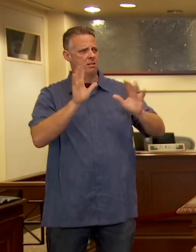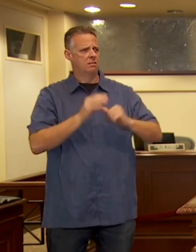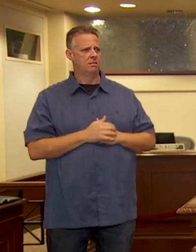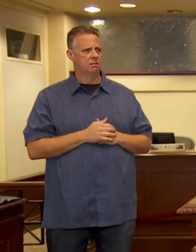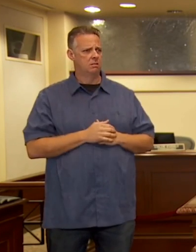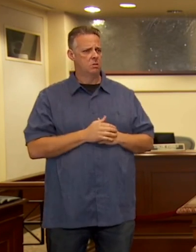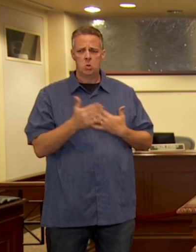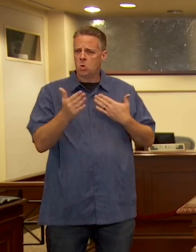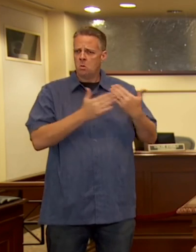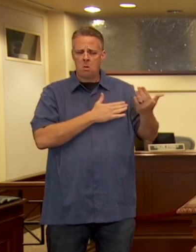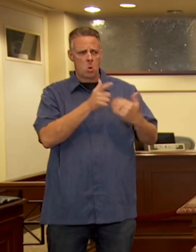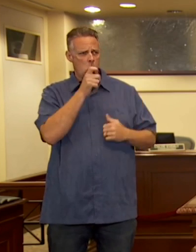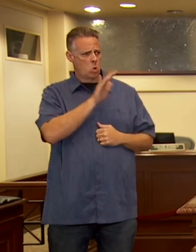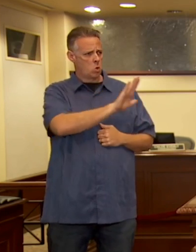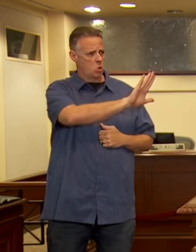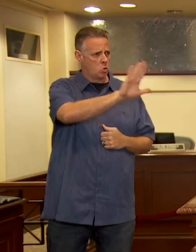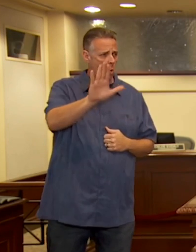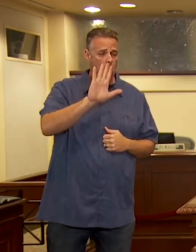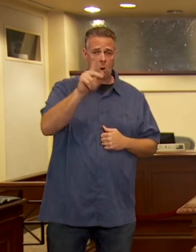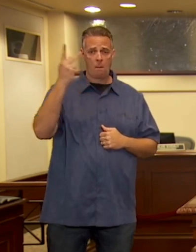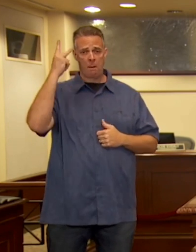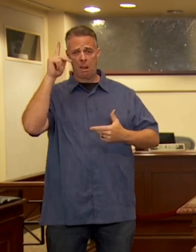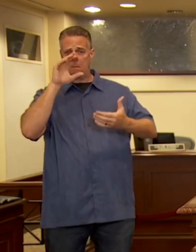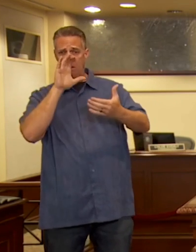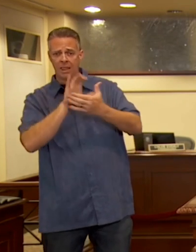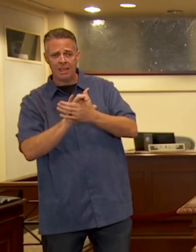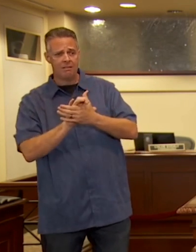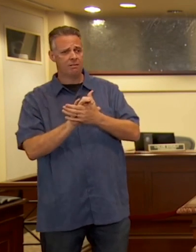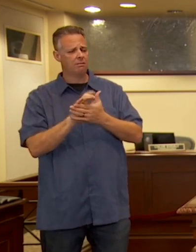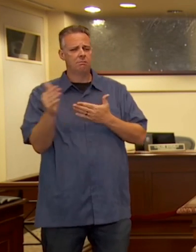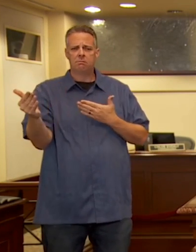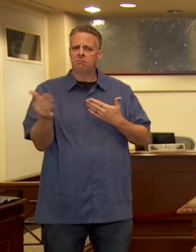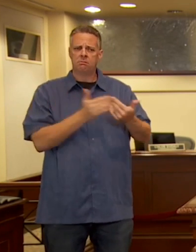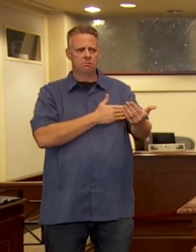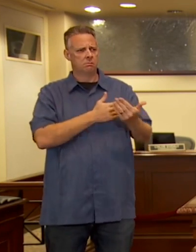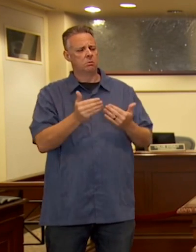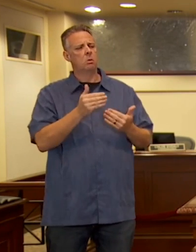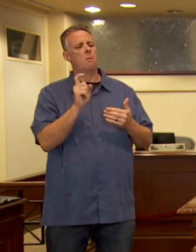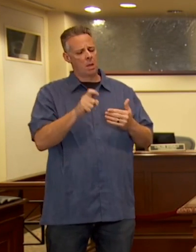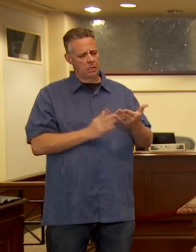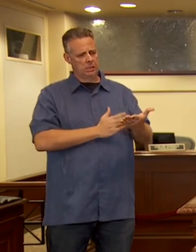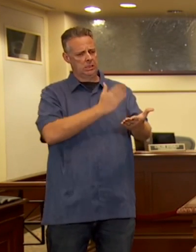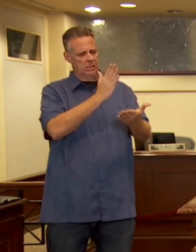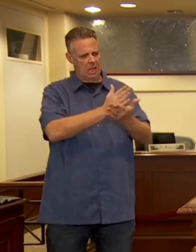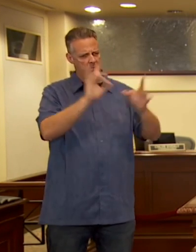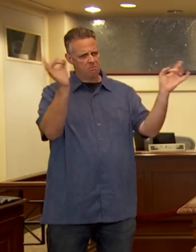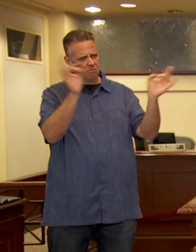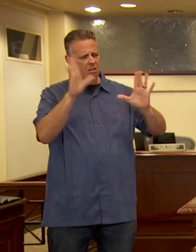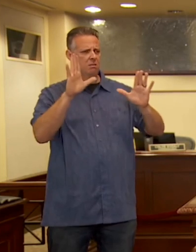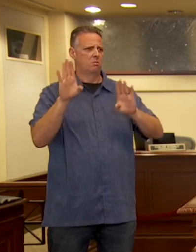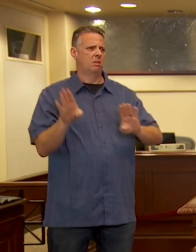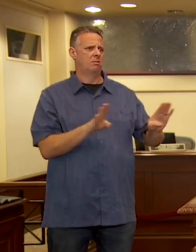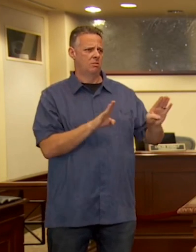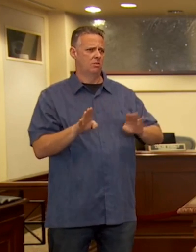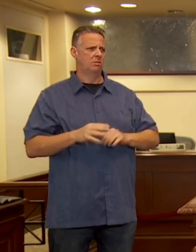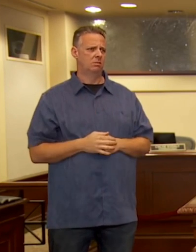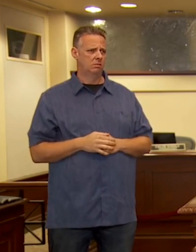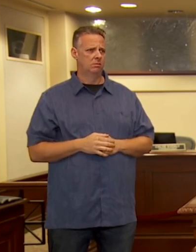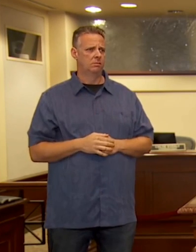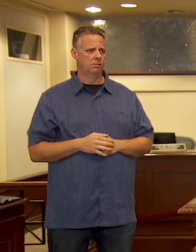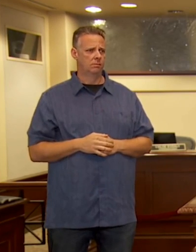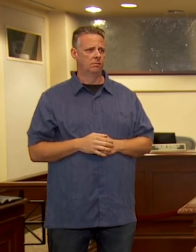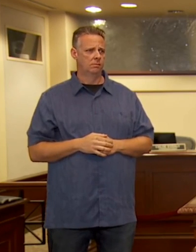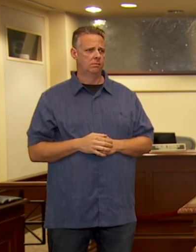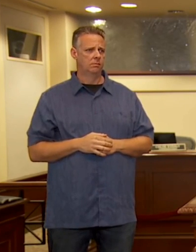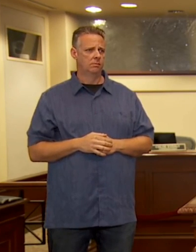you are or what your politics are. We have to all stop the violence. For those